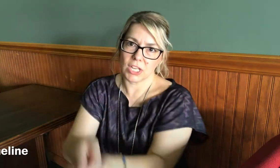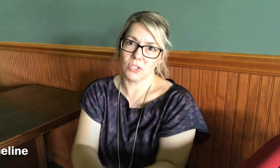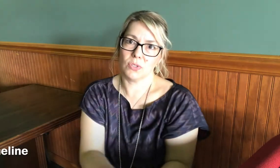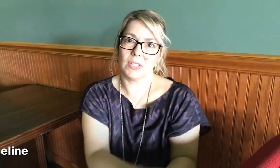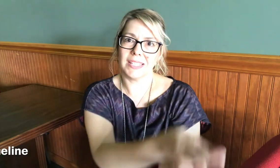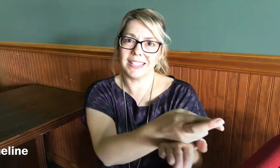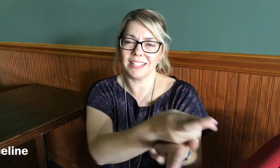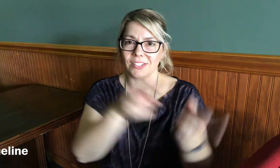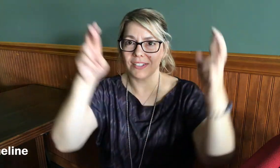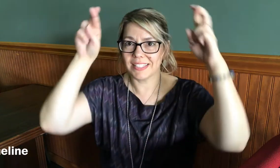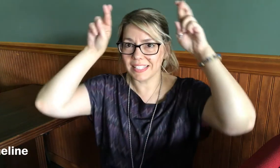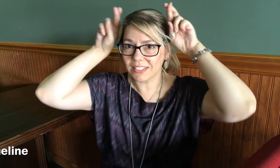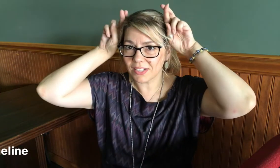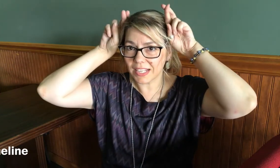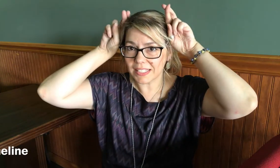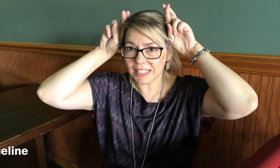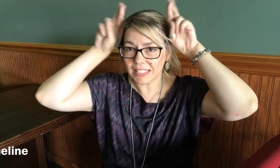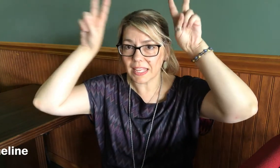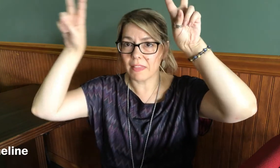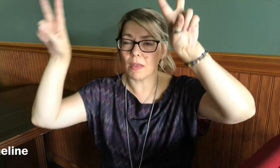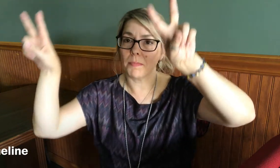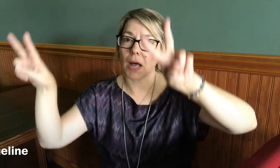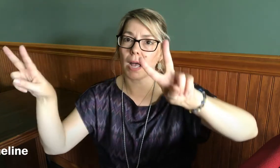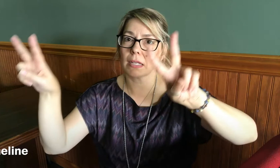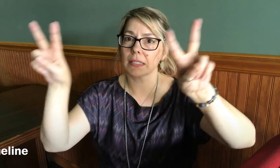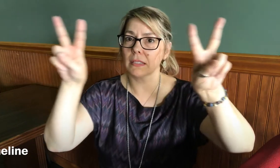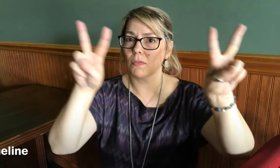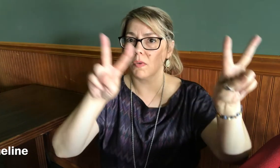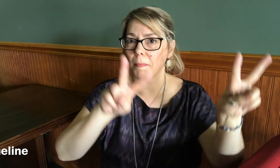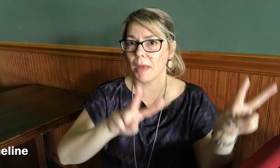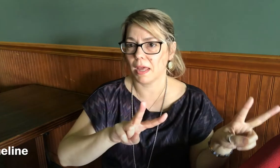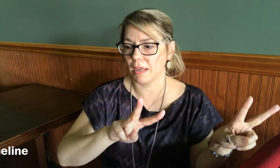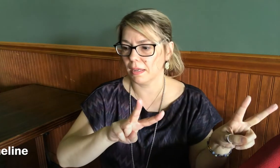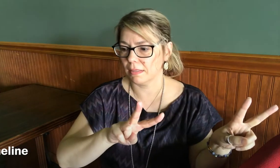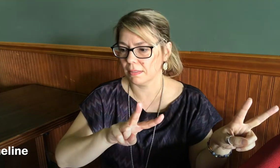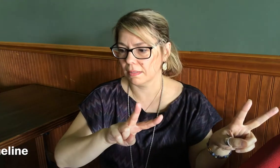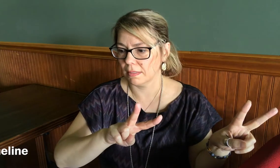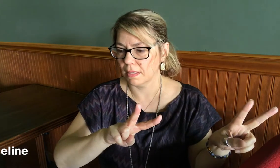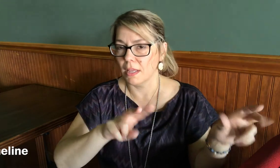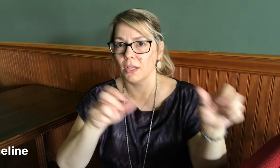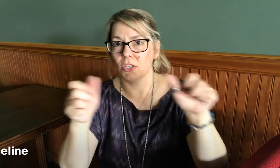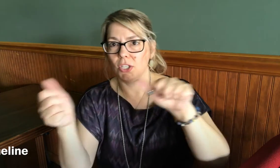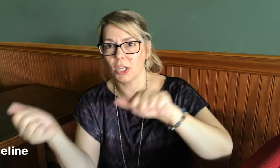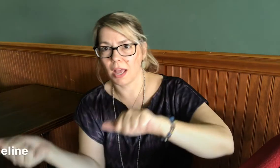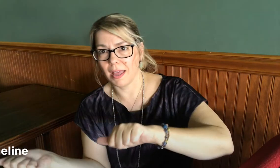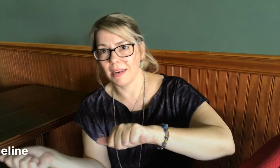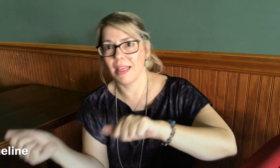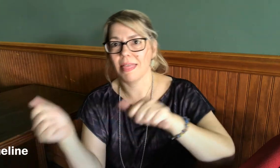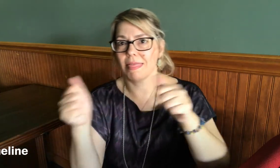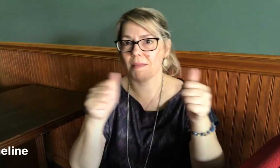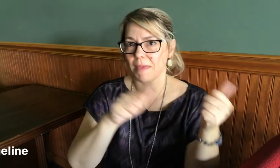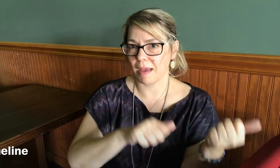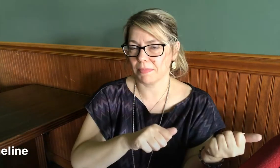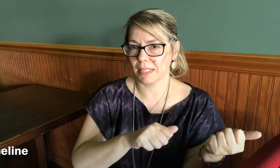J Julius Caesar Caesar Augustus and the Pax Romana John the Baptist